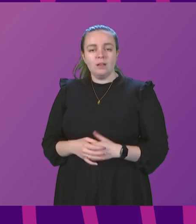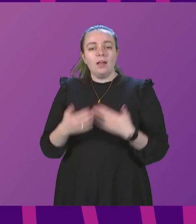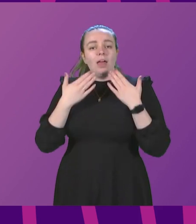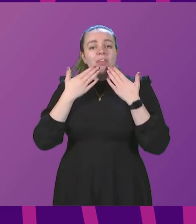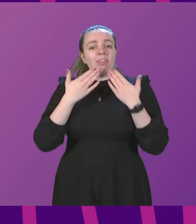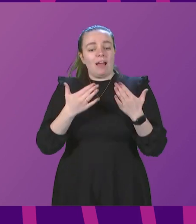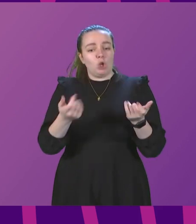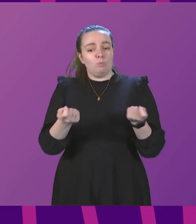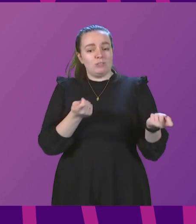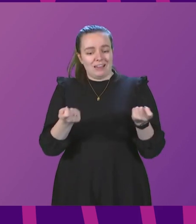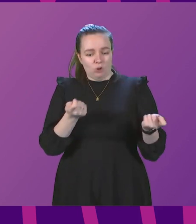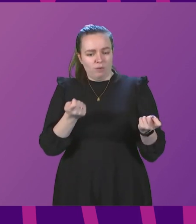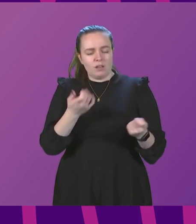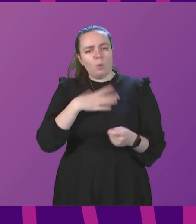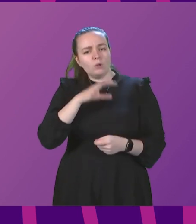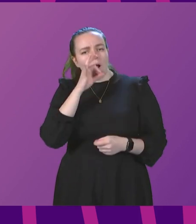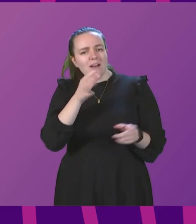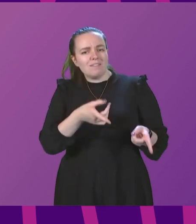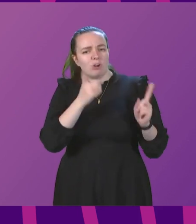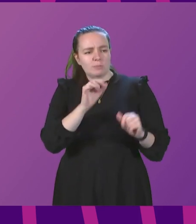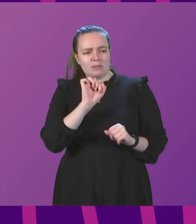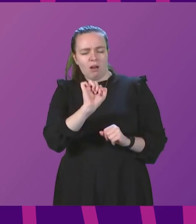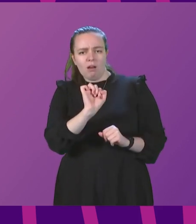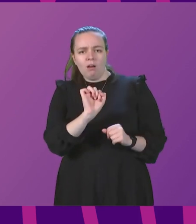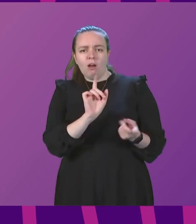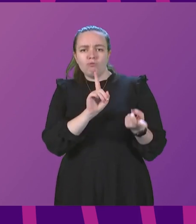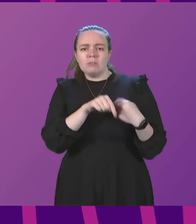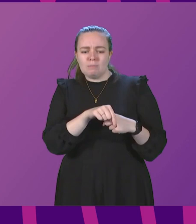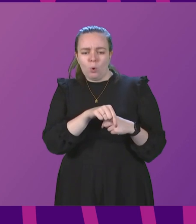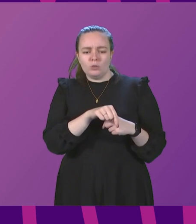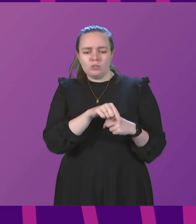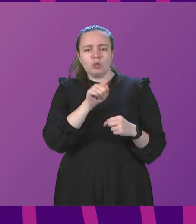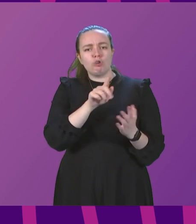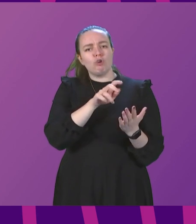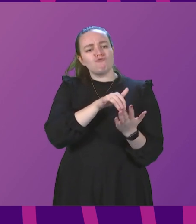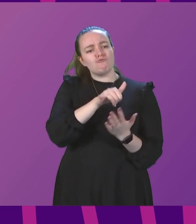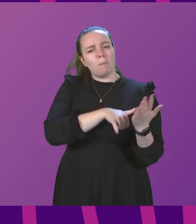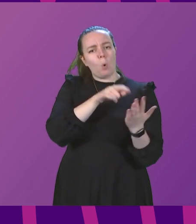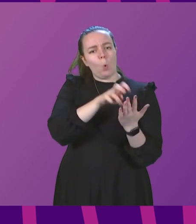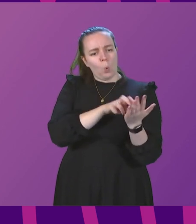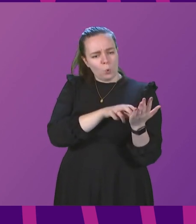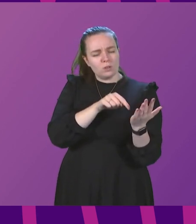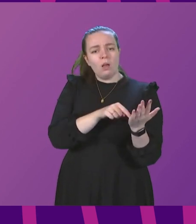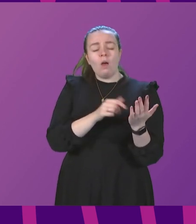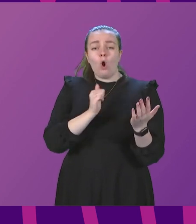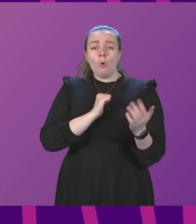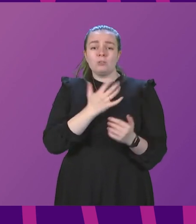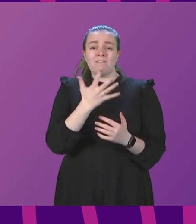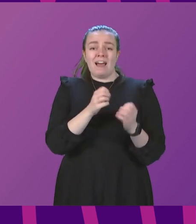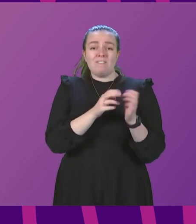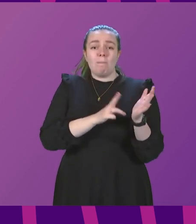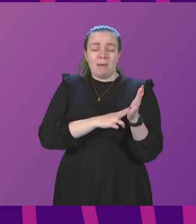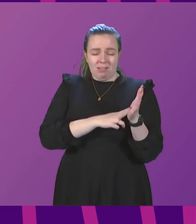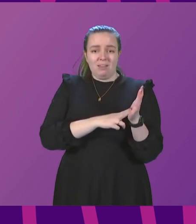you, Presiding Officer. To ask the First Minister what a response is to reports that almost 5 billion items of personal